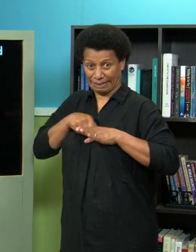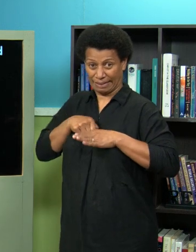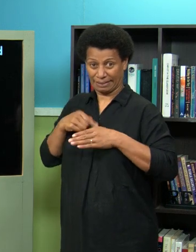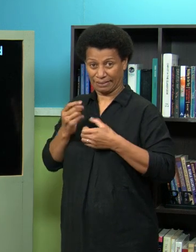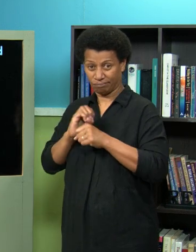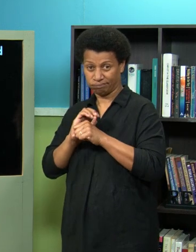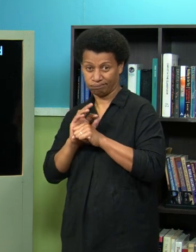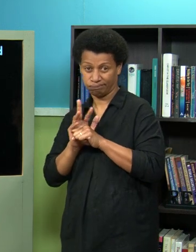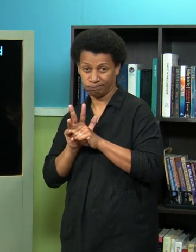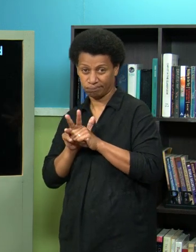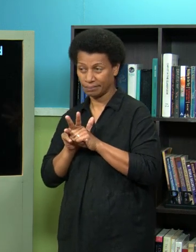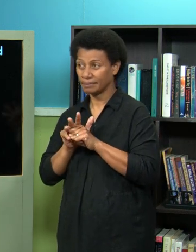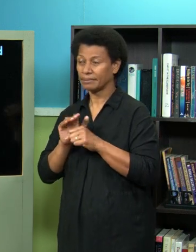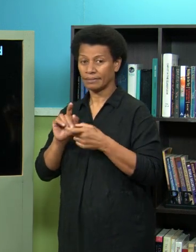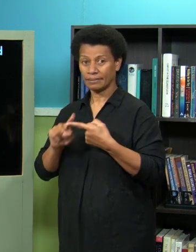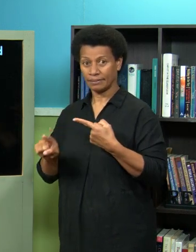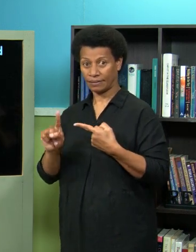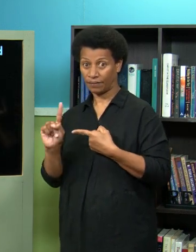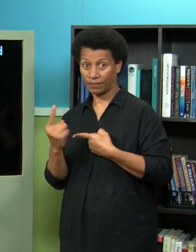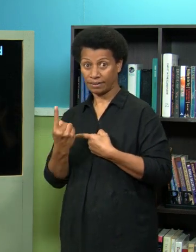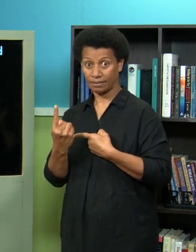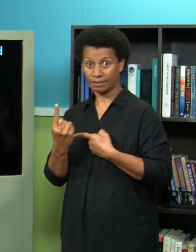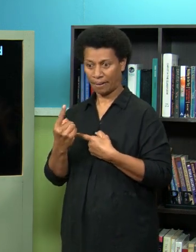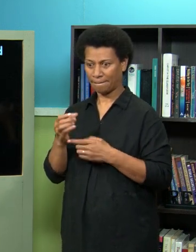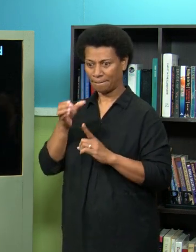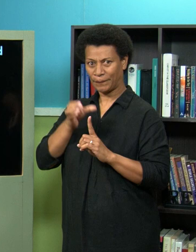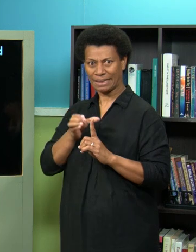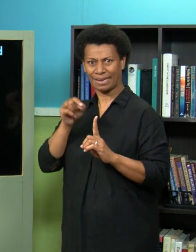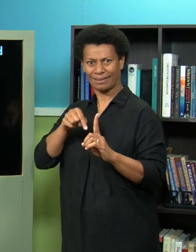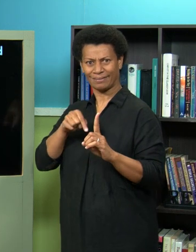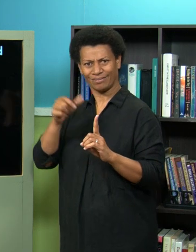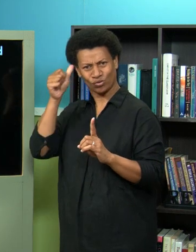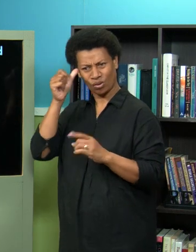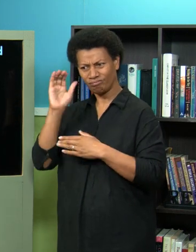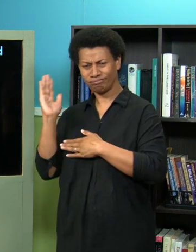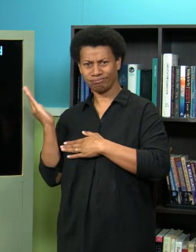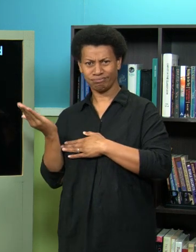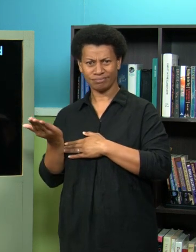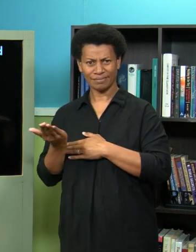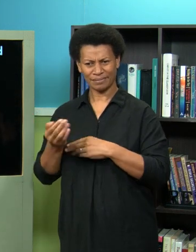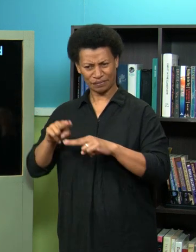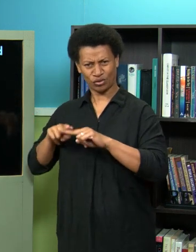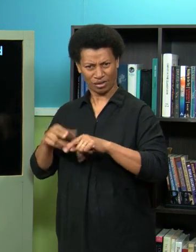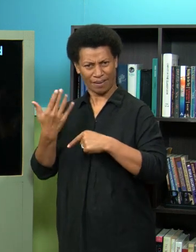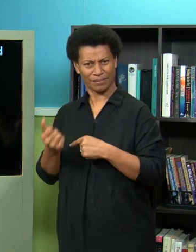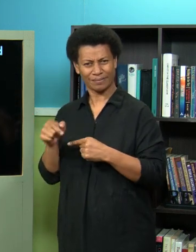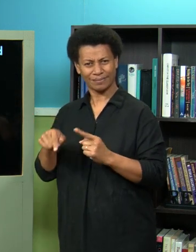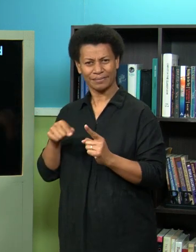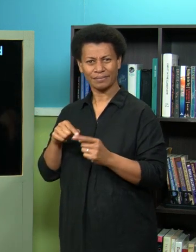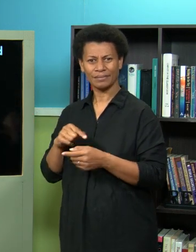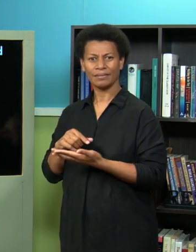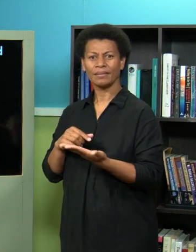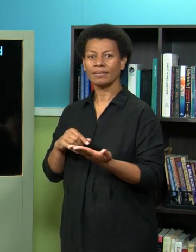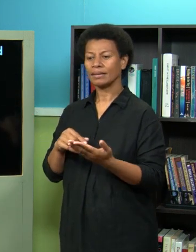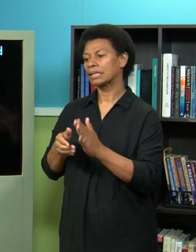is our um the first patient to be diagnosed in fiji he had very mild symptoms he didn't think much of it and he was